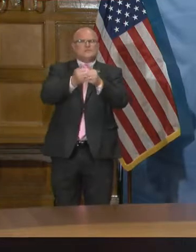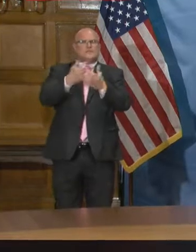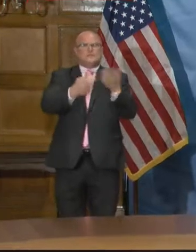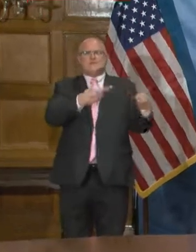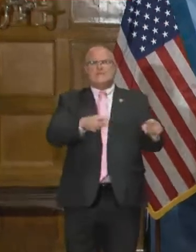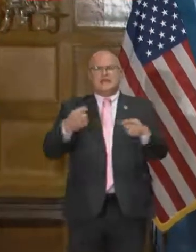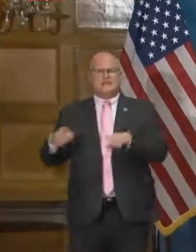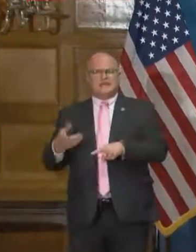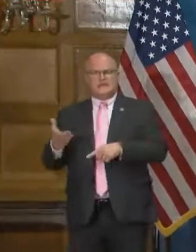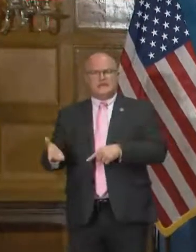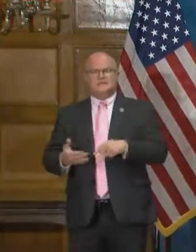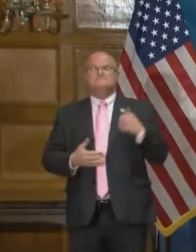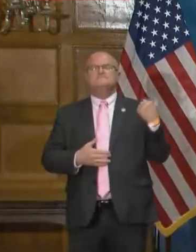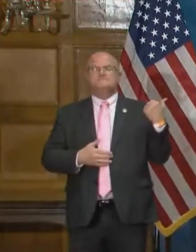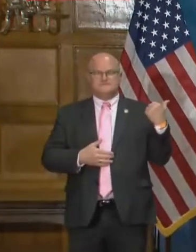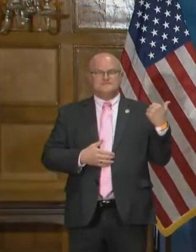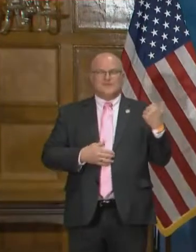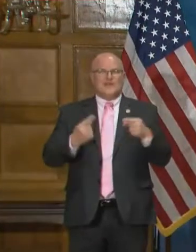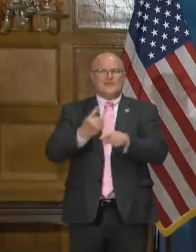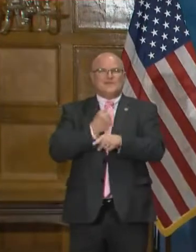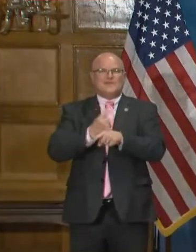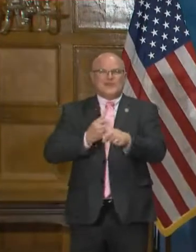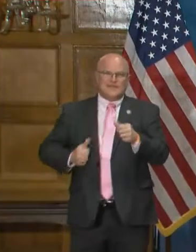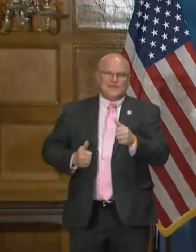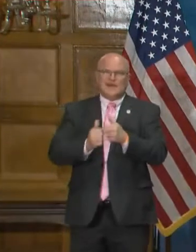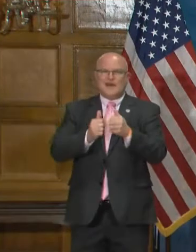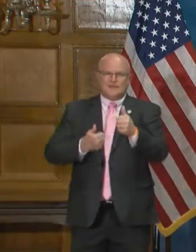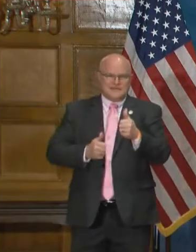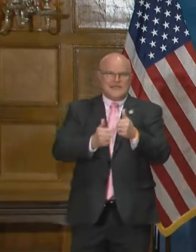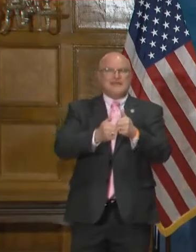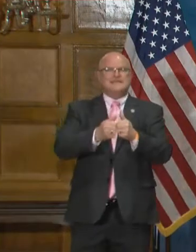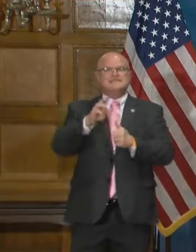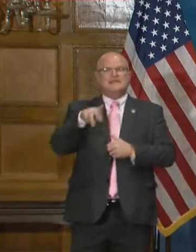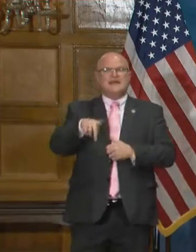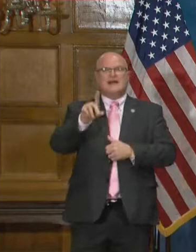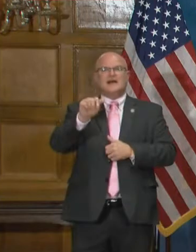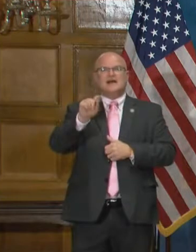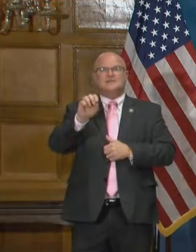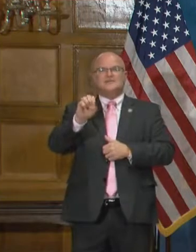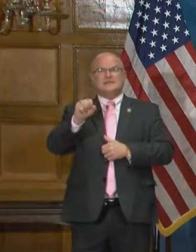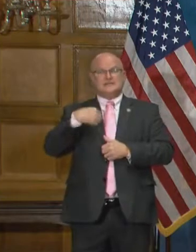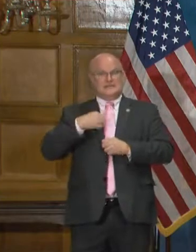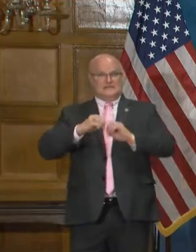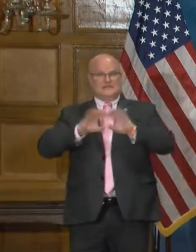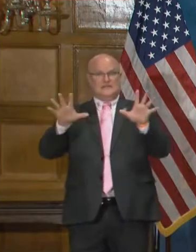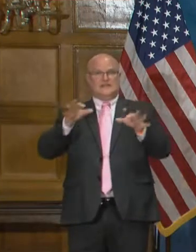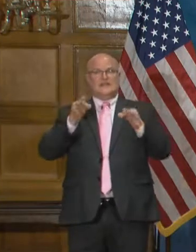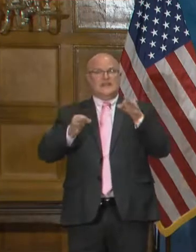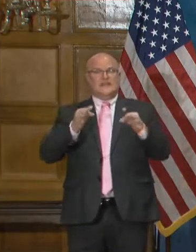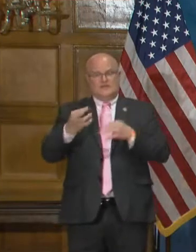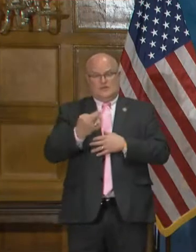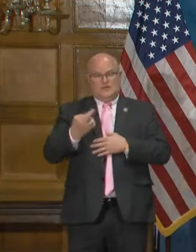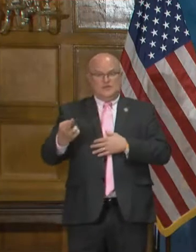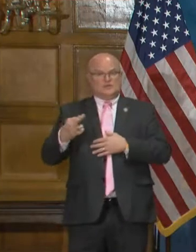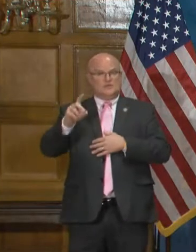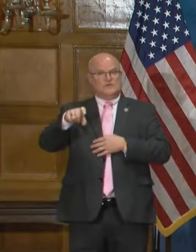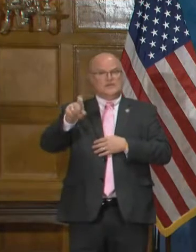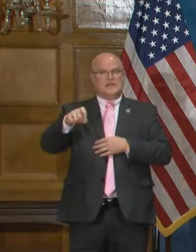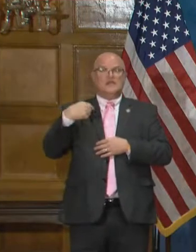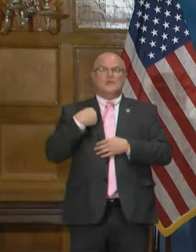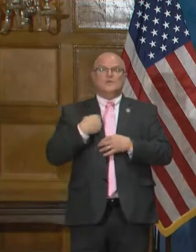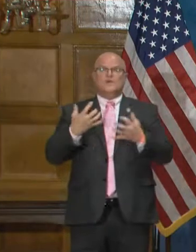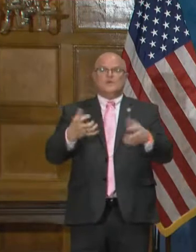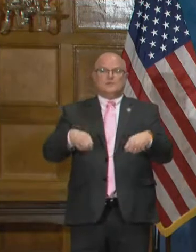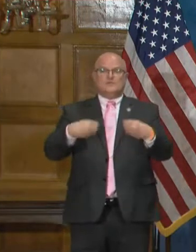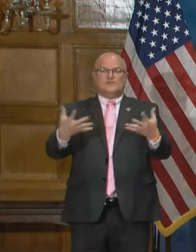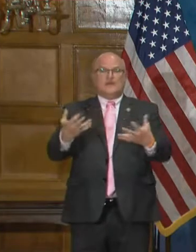Uh, I get regular updates. Uh, I've made it clear that if there's resources that are needed, we want